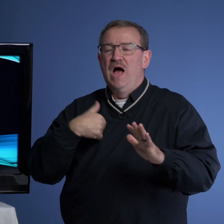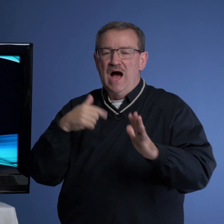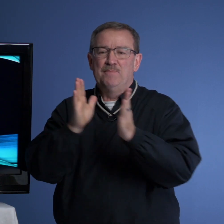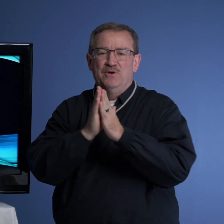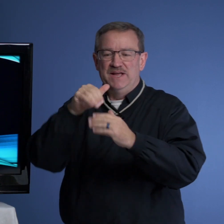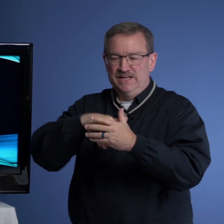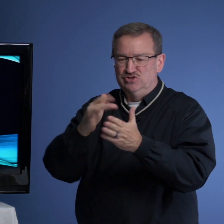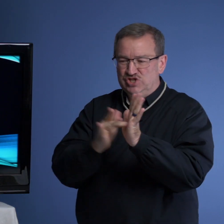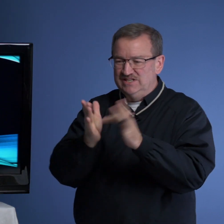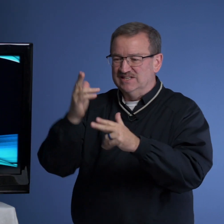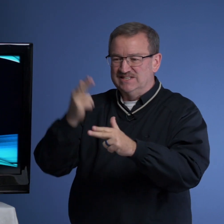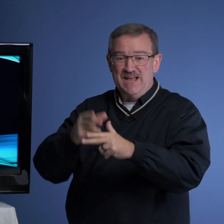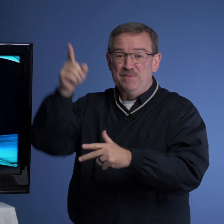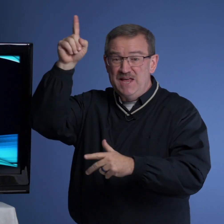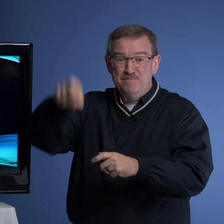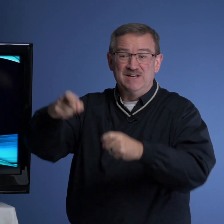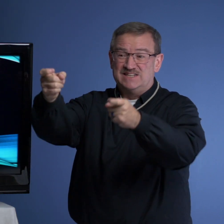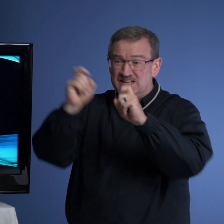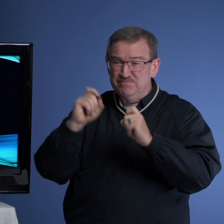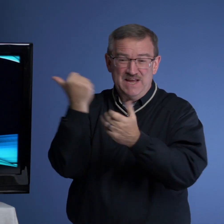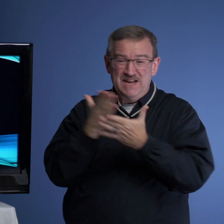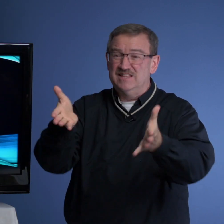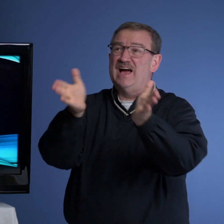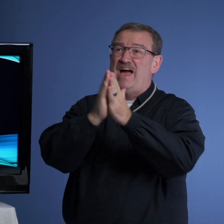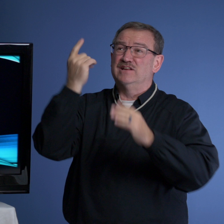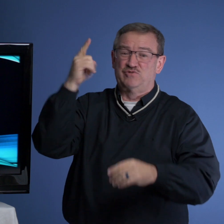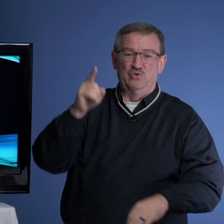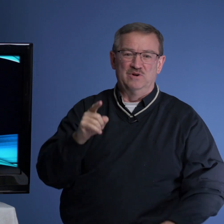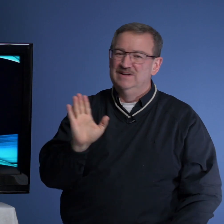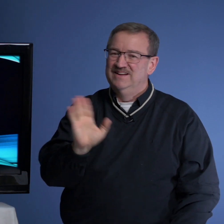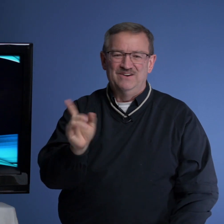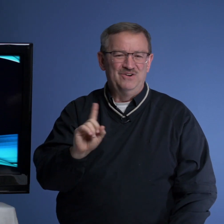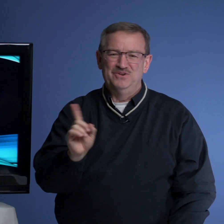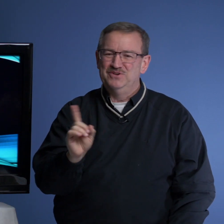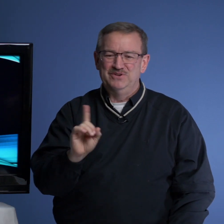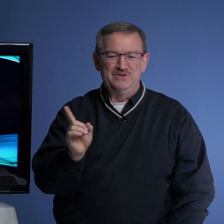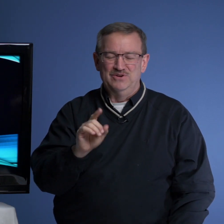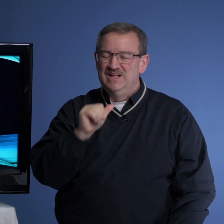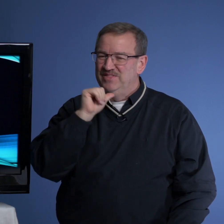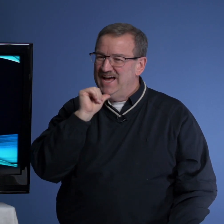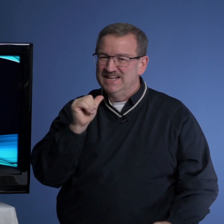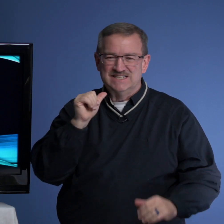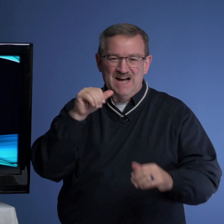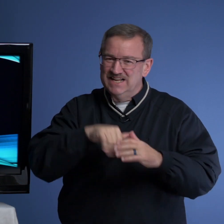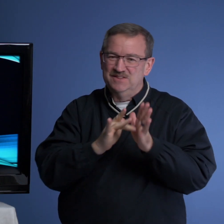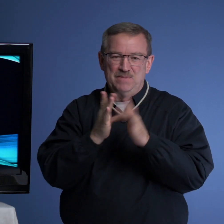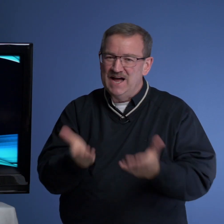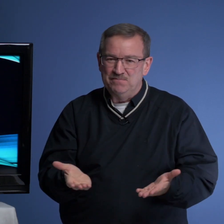I pray in Jesus' name. He must give me anything I ask for. Oh, no, no, no, no. That is not in the Bible.